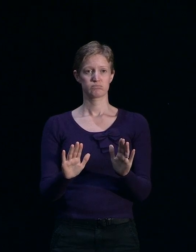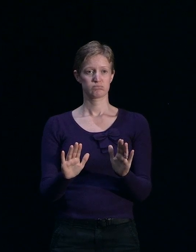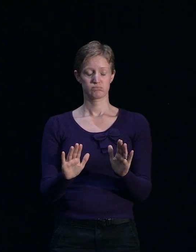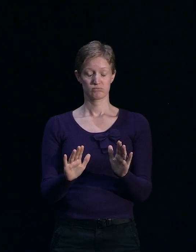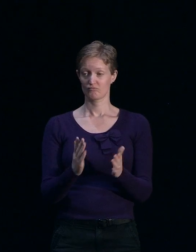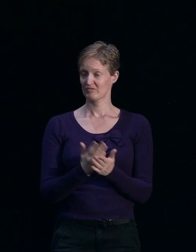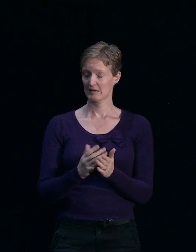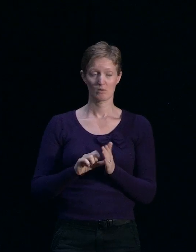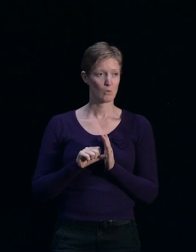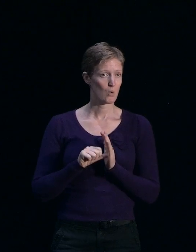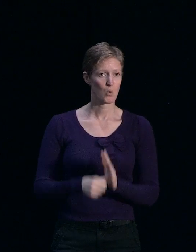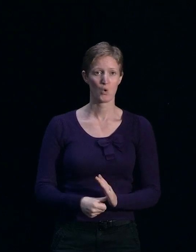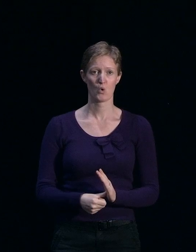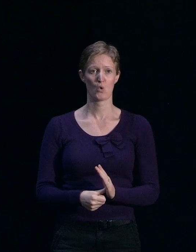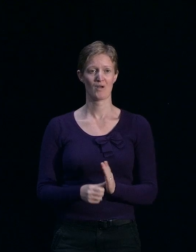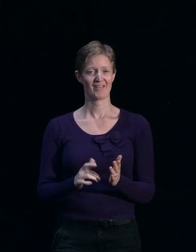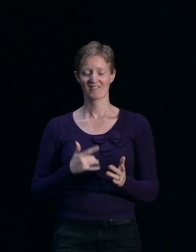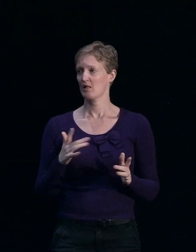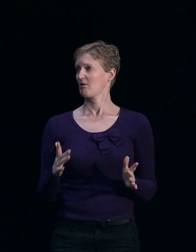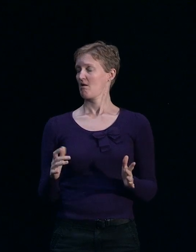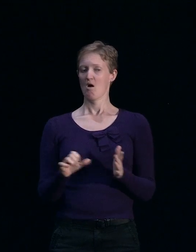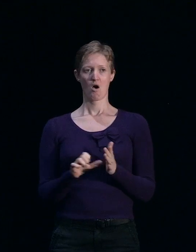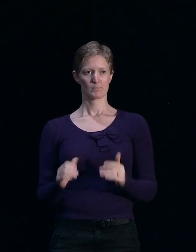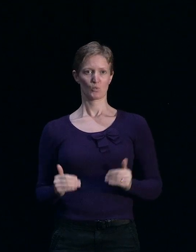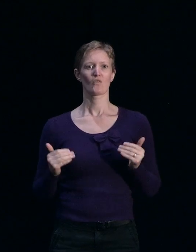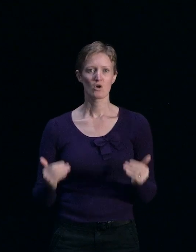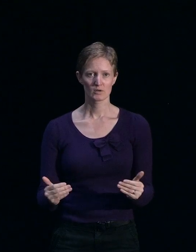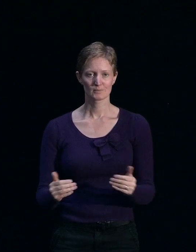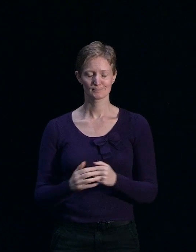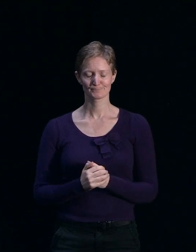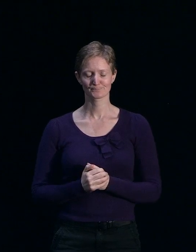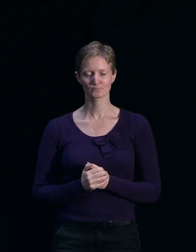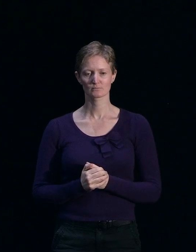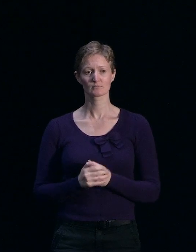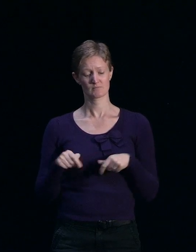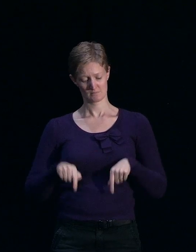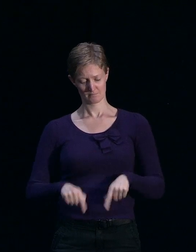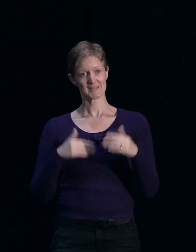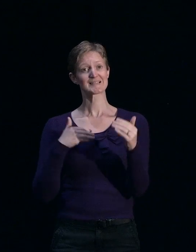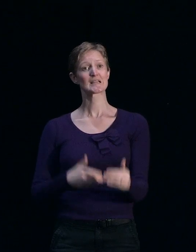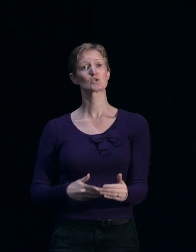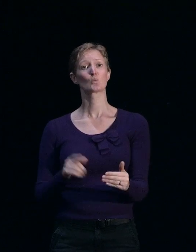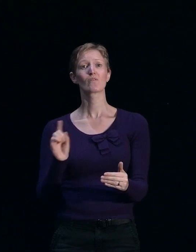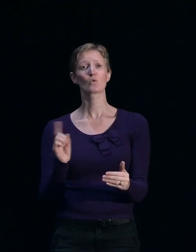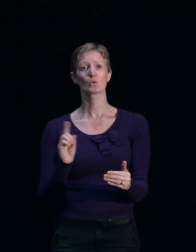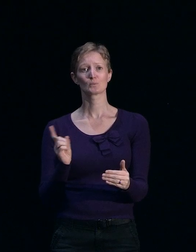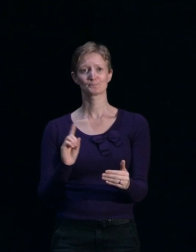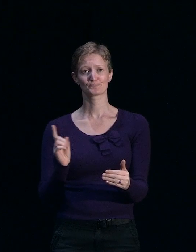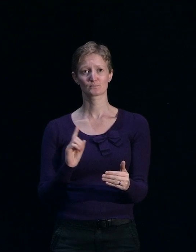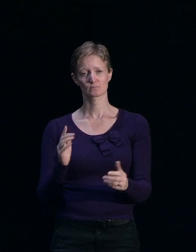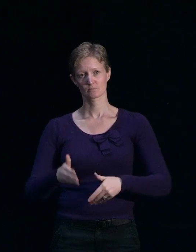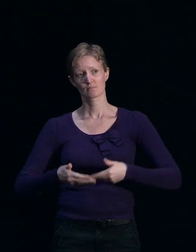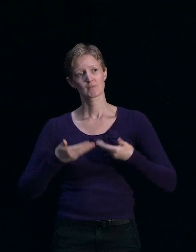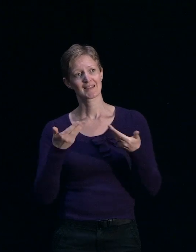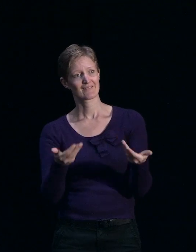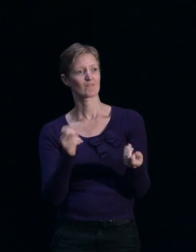very, very difficult that it's difficult to move on. So the purpose of today's session is to try and provide